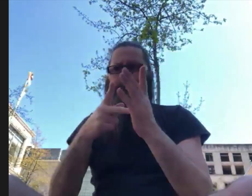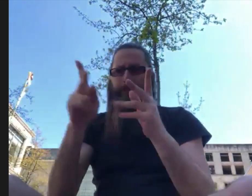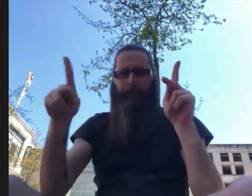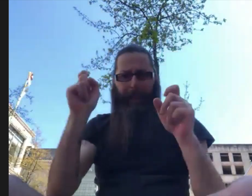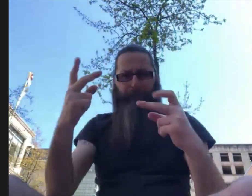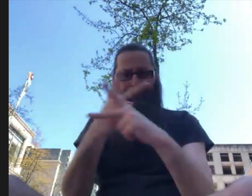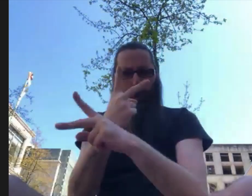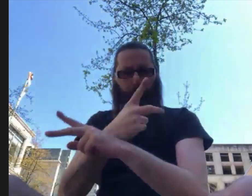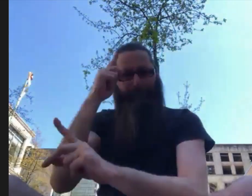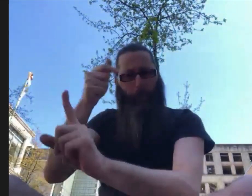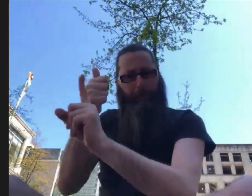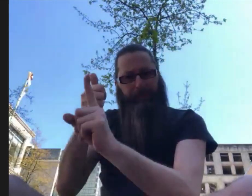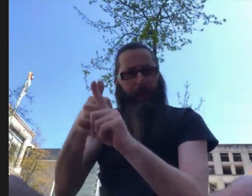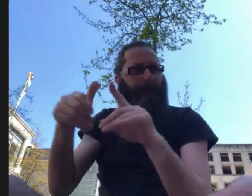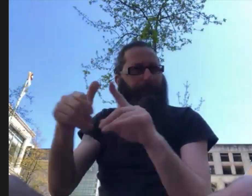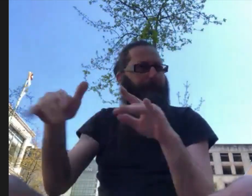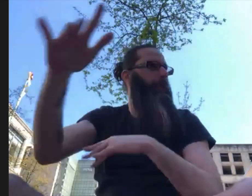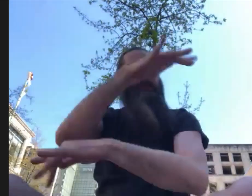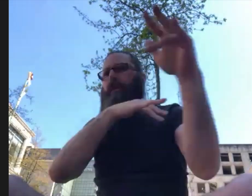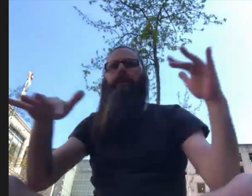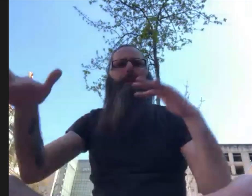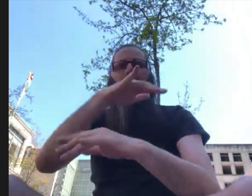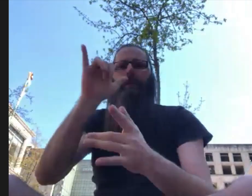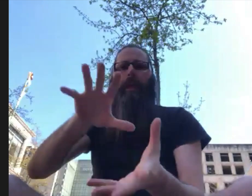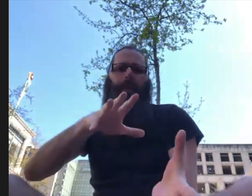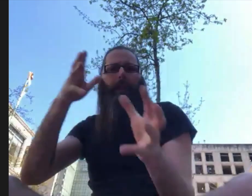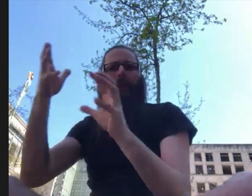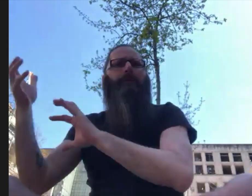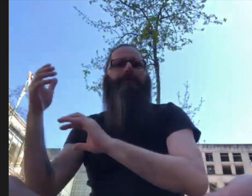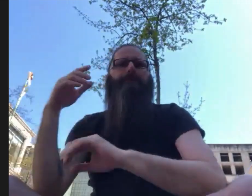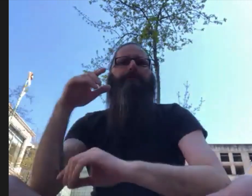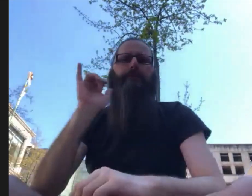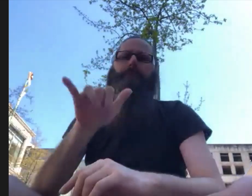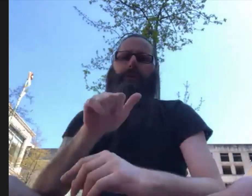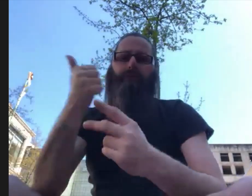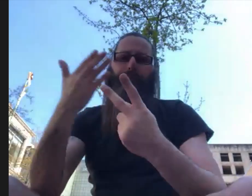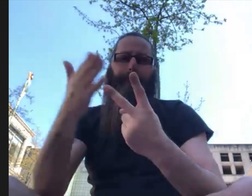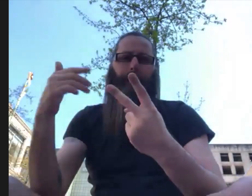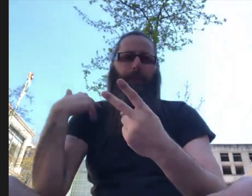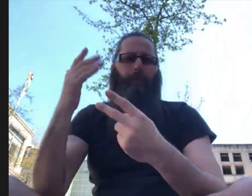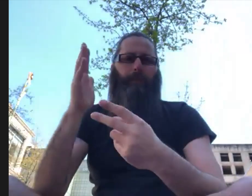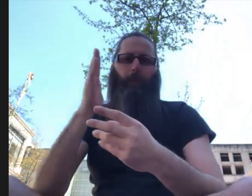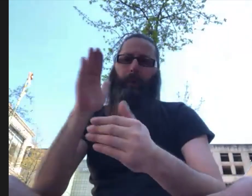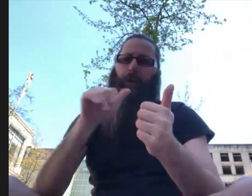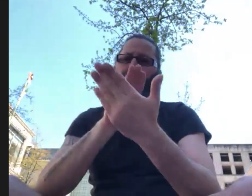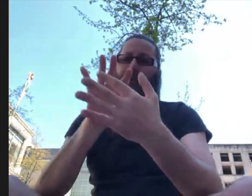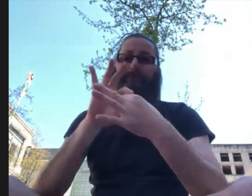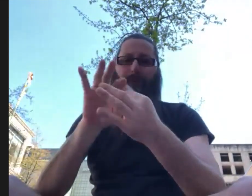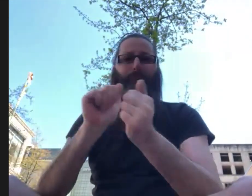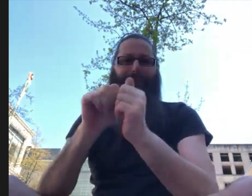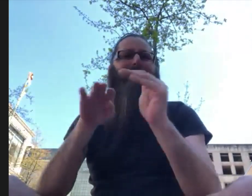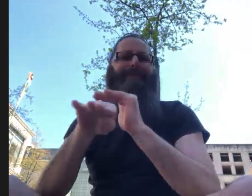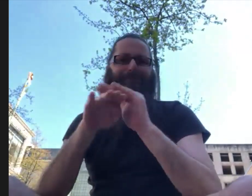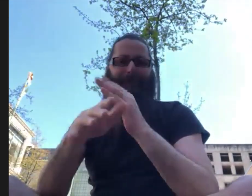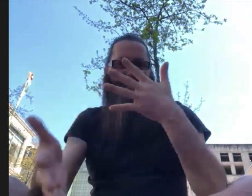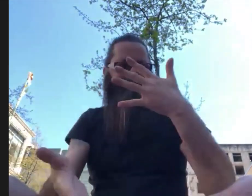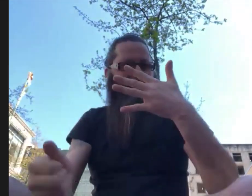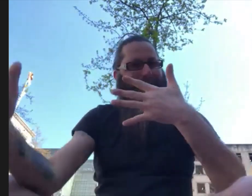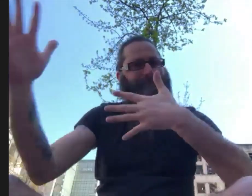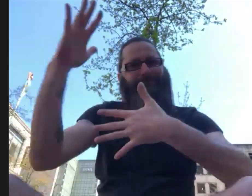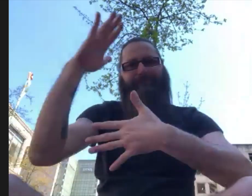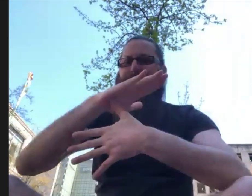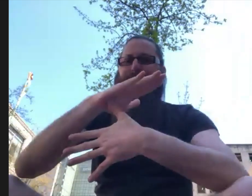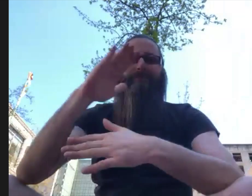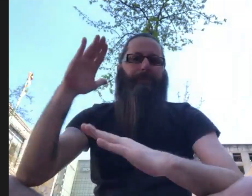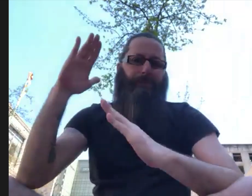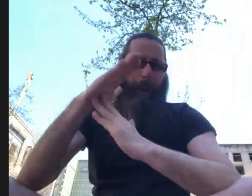to know where they can access other public services. But this type of information has not been made readily accessible during this crisis. And so this is just two